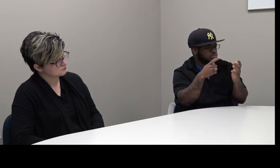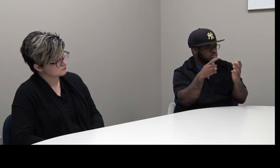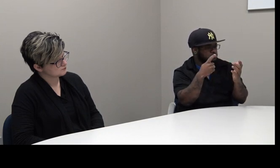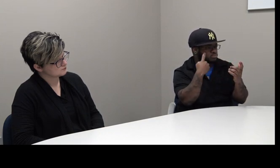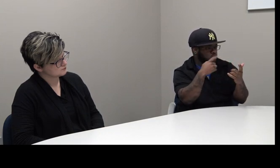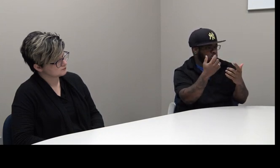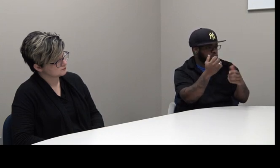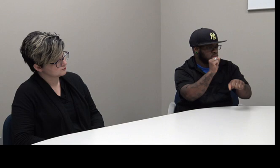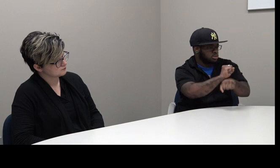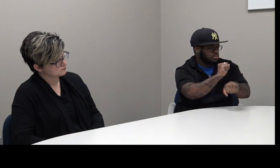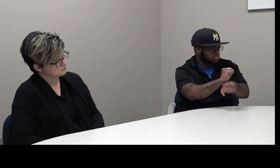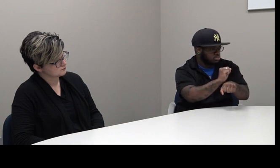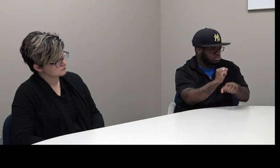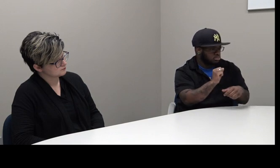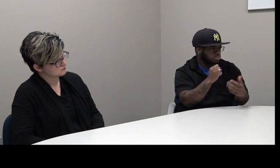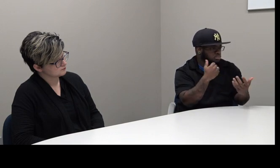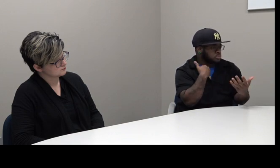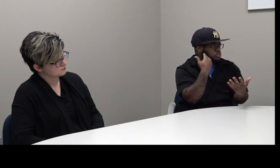And